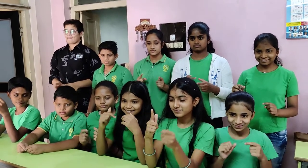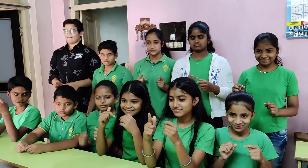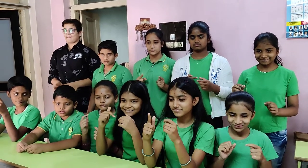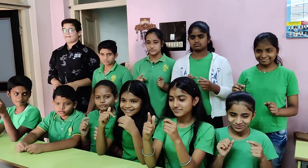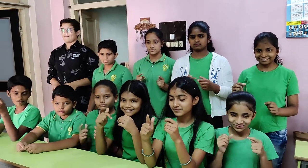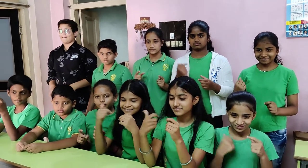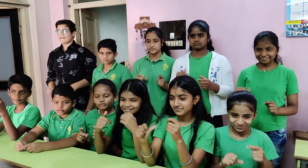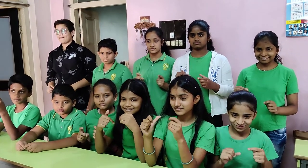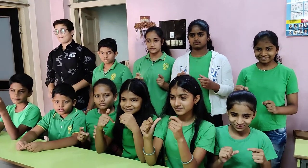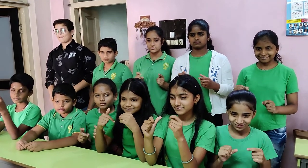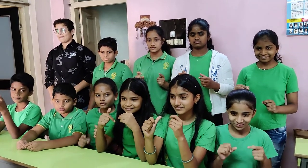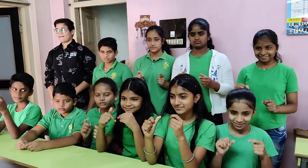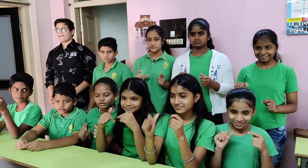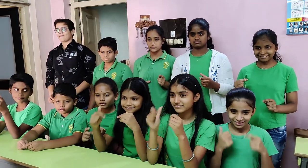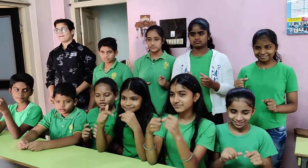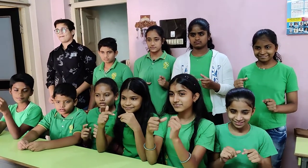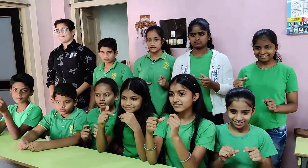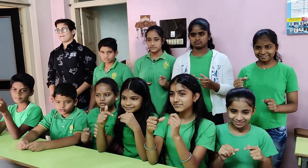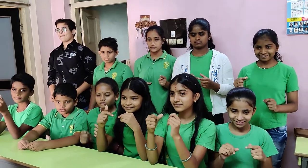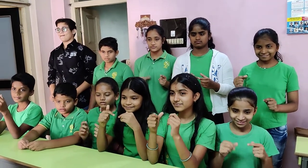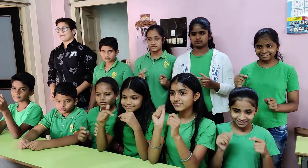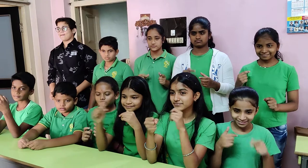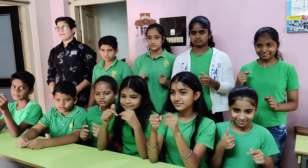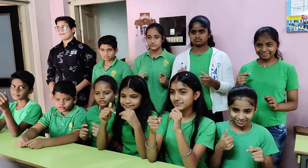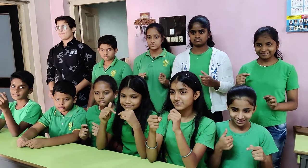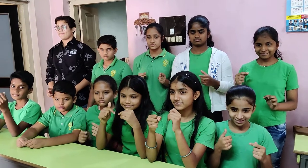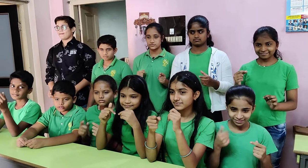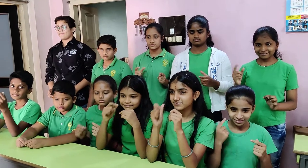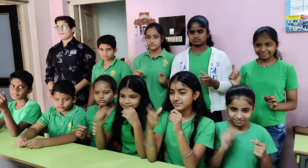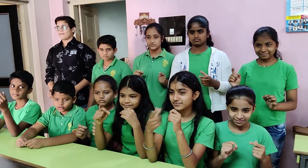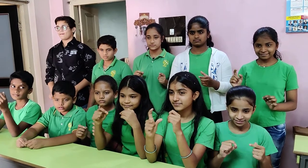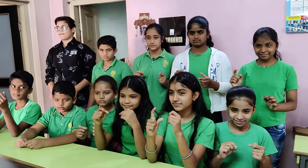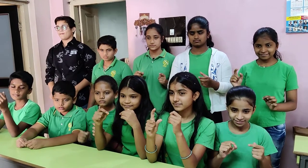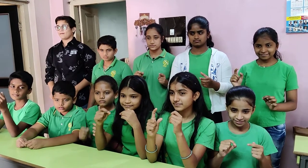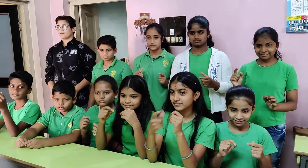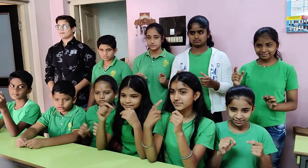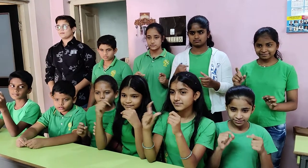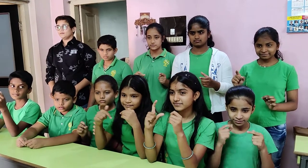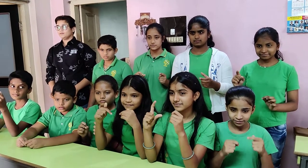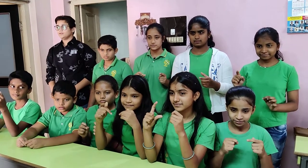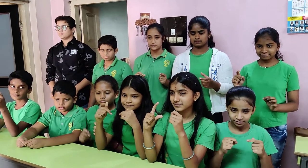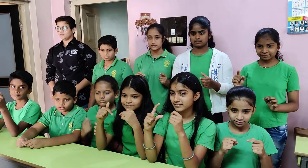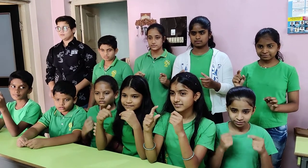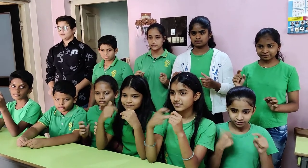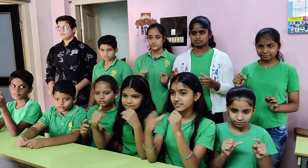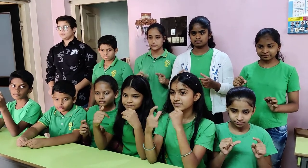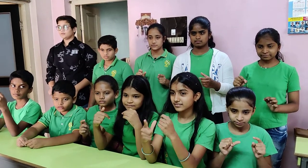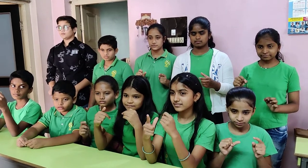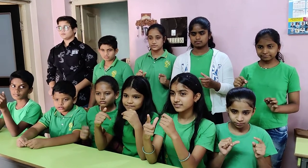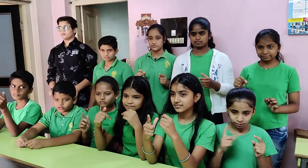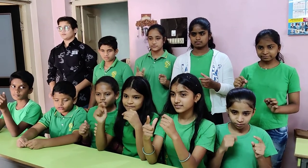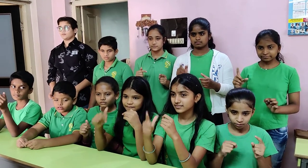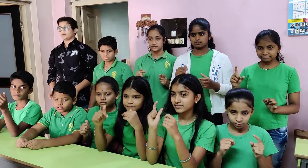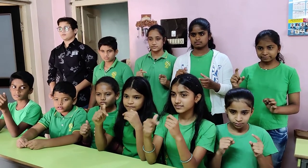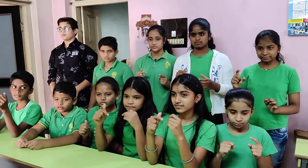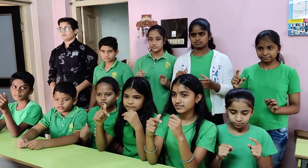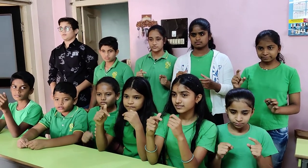3, 8, 8, 7, 1, 6, 5, 3,